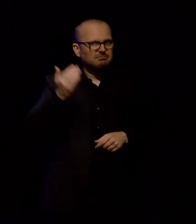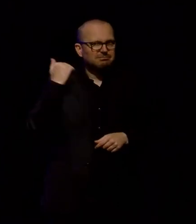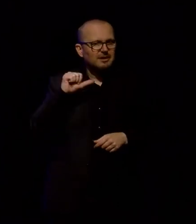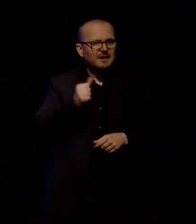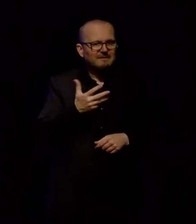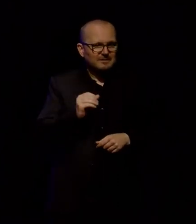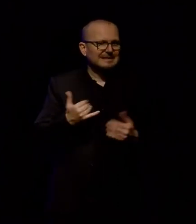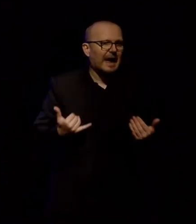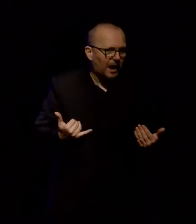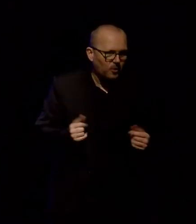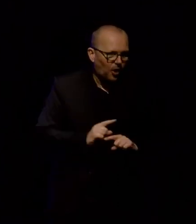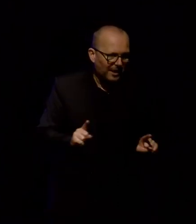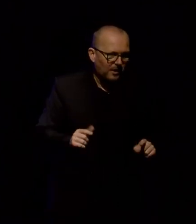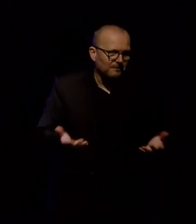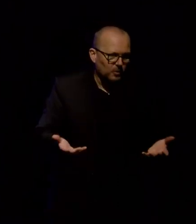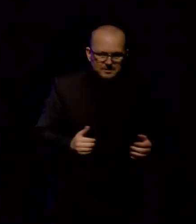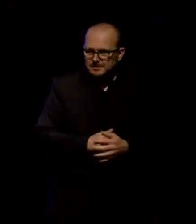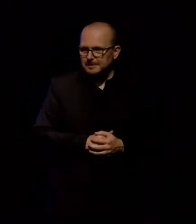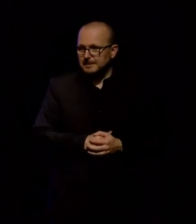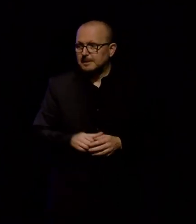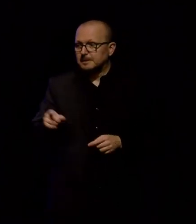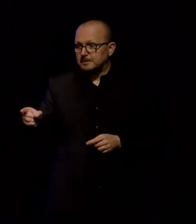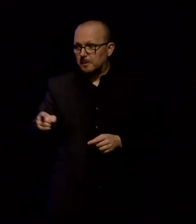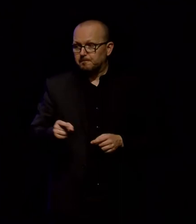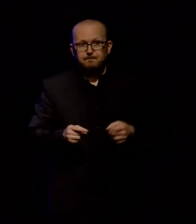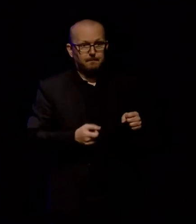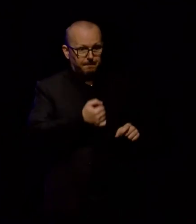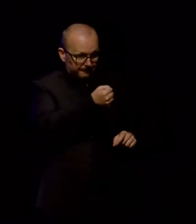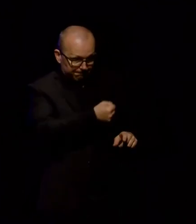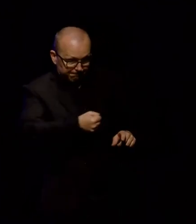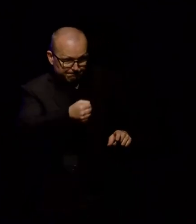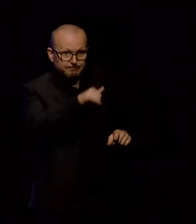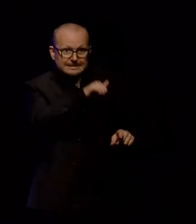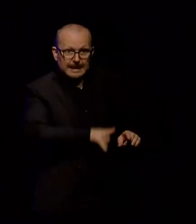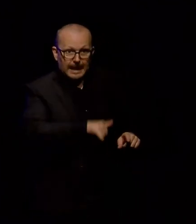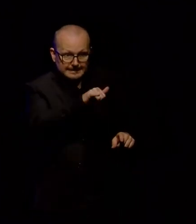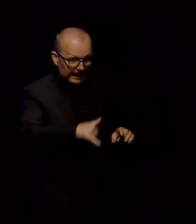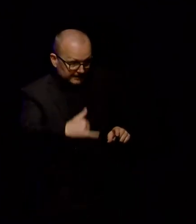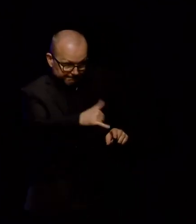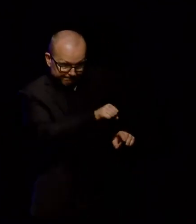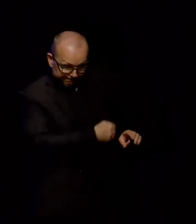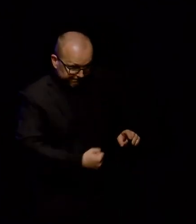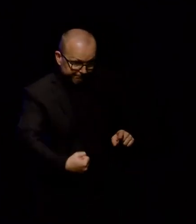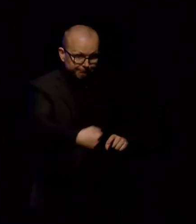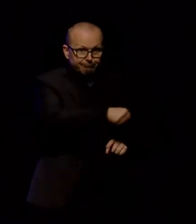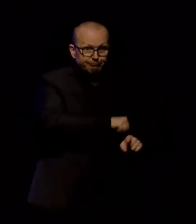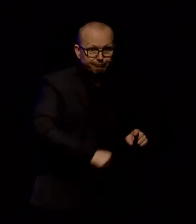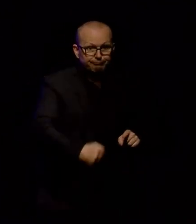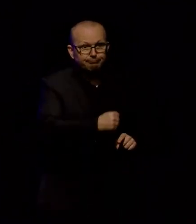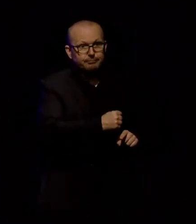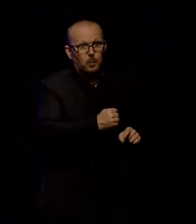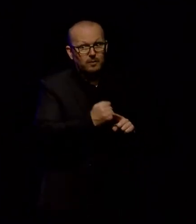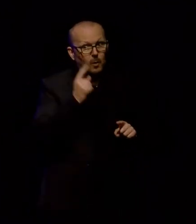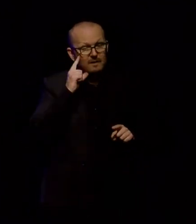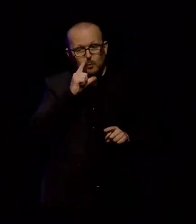3D scanned these birds using Create Form scanners, the Go 50s. We weren't too sure of the output at this early stage, but we knew if we had a good enough 3D file,